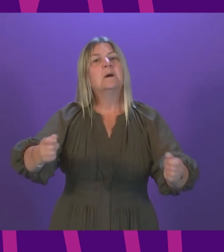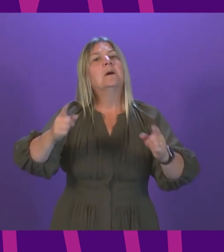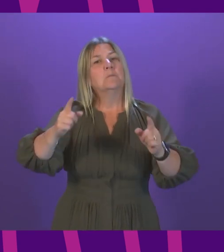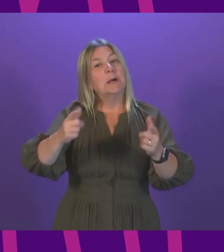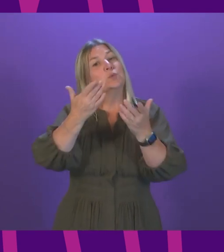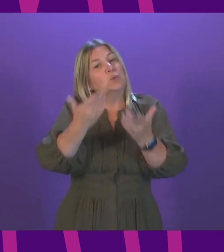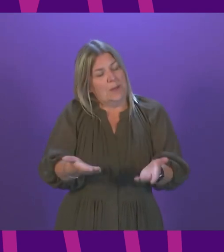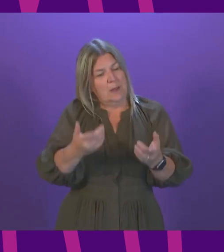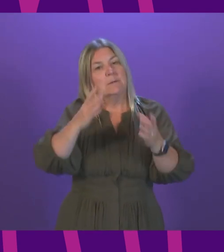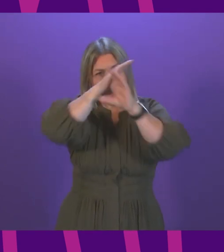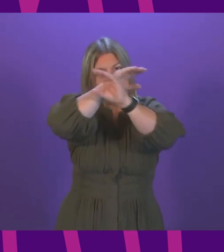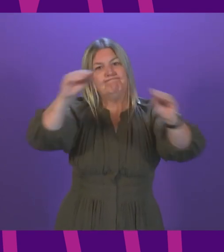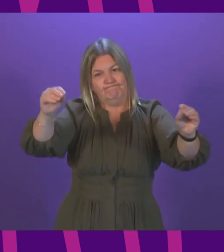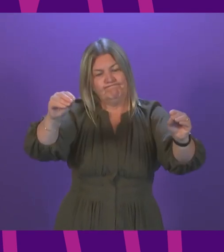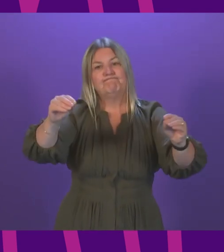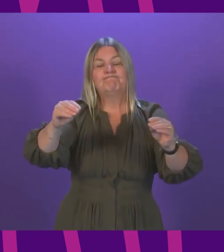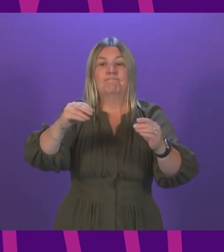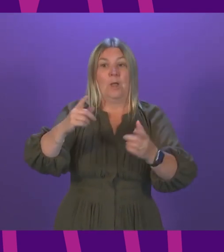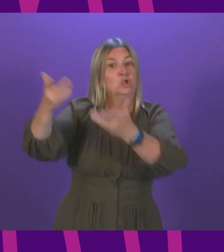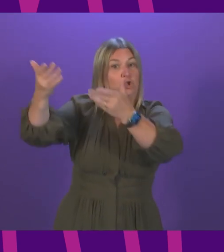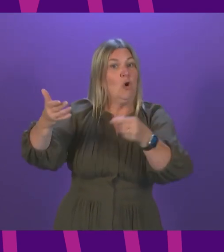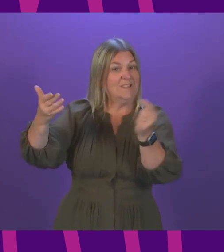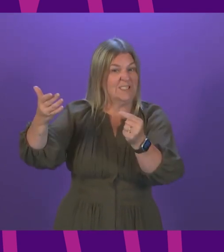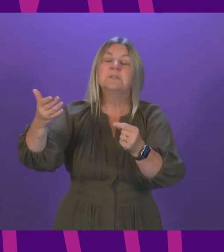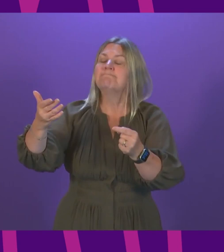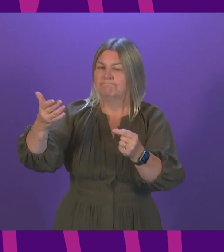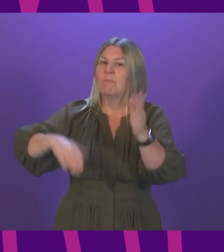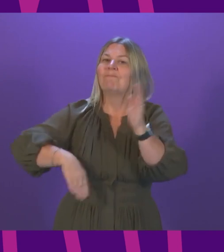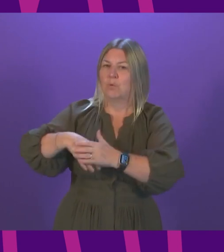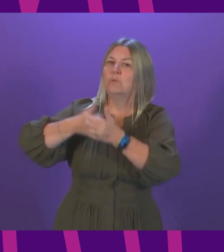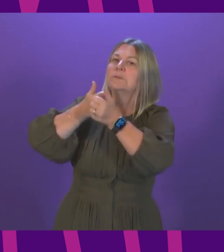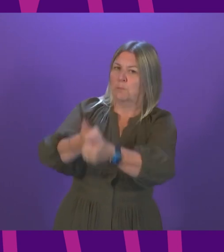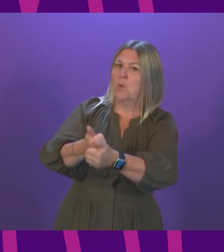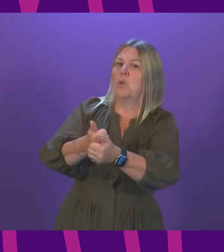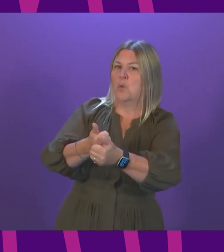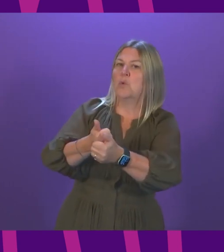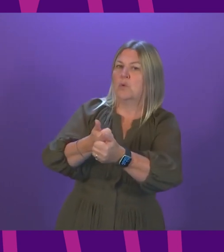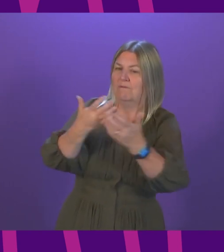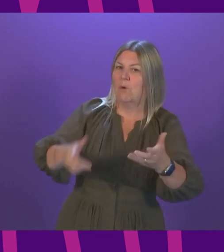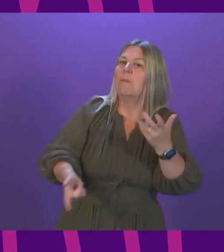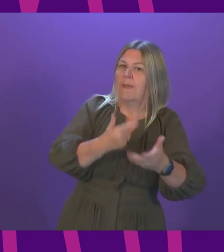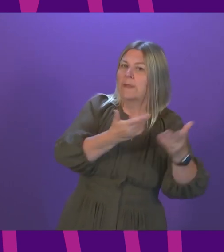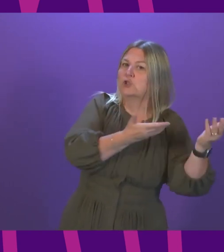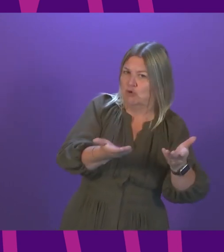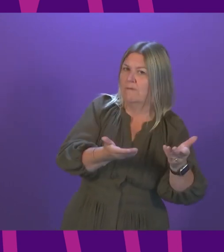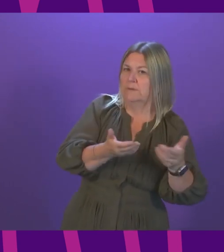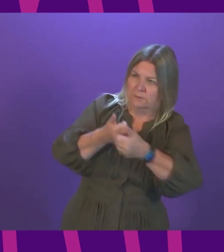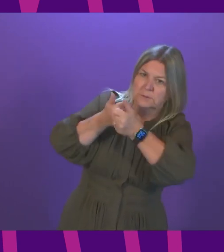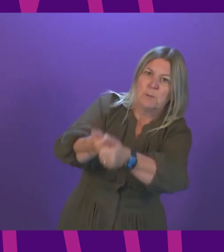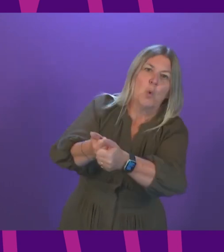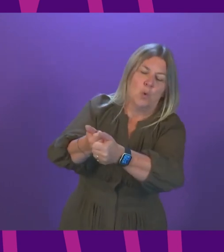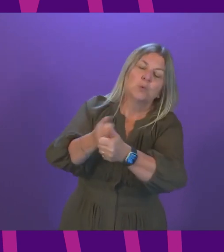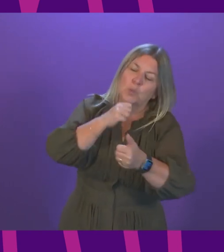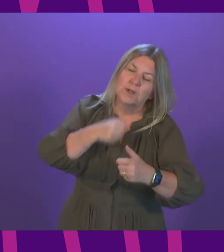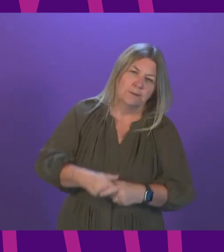putting in place to ensure our ambulance service has the full range of support from our wider public services at its disposal as we